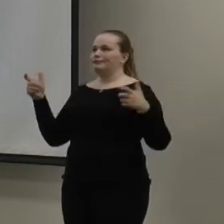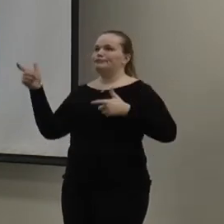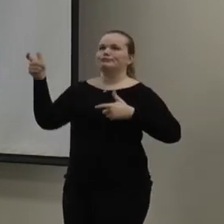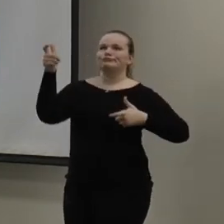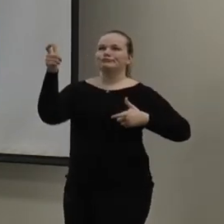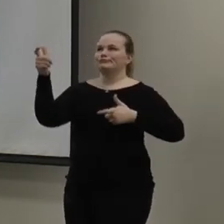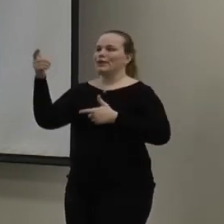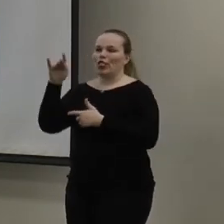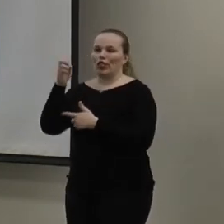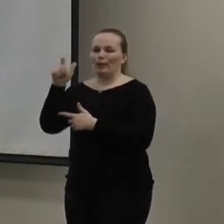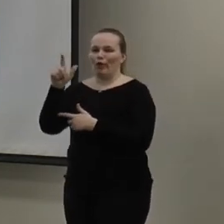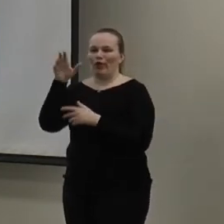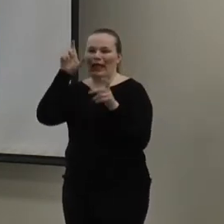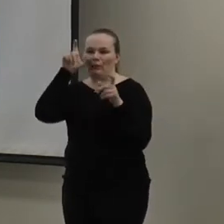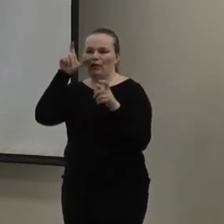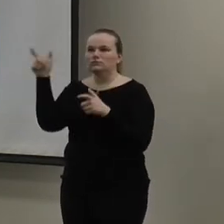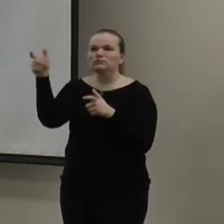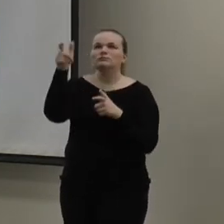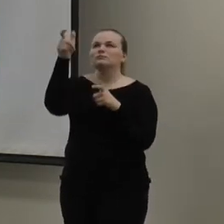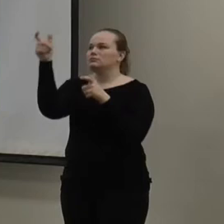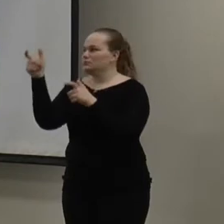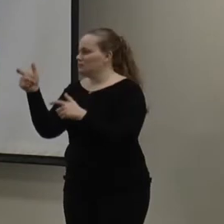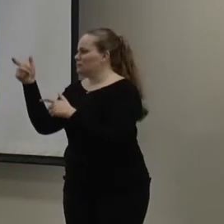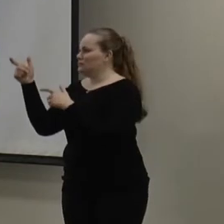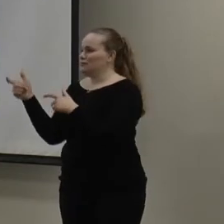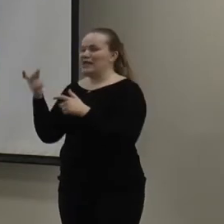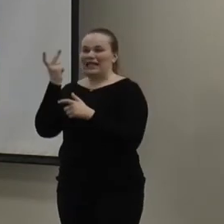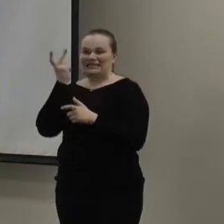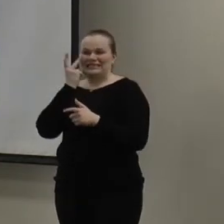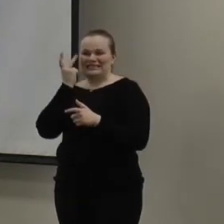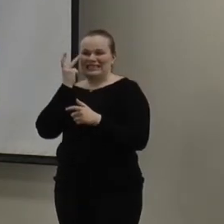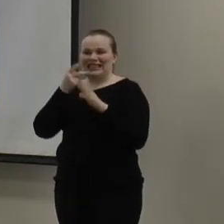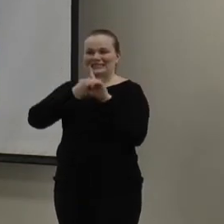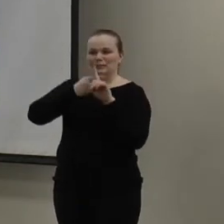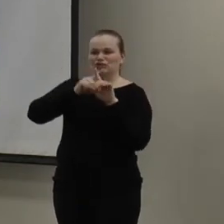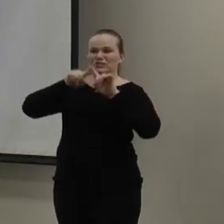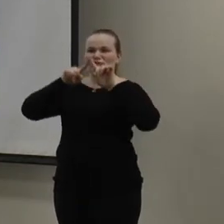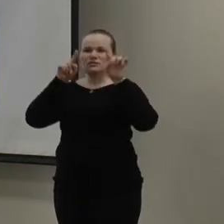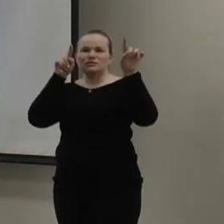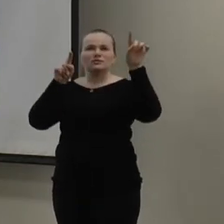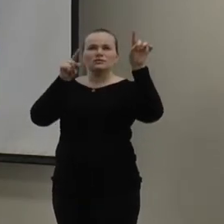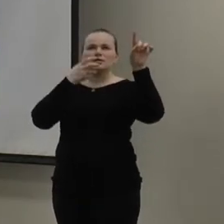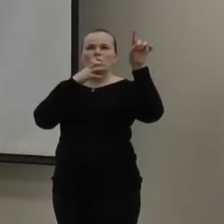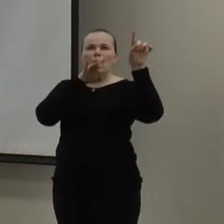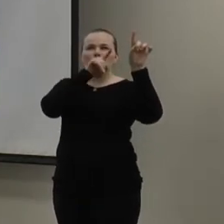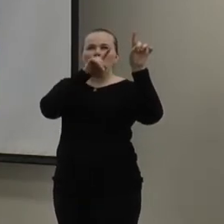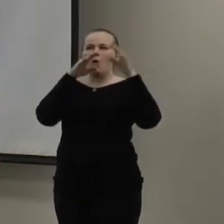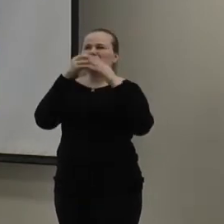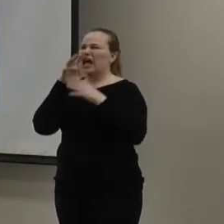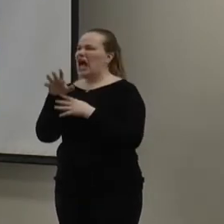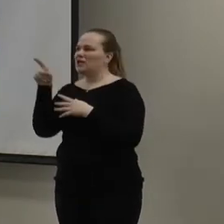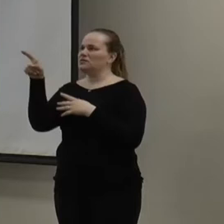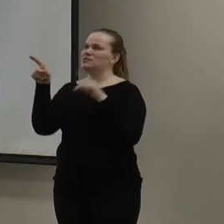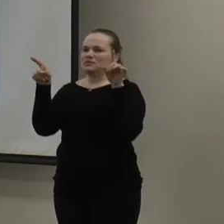camera, thermal imaging camera, where they can basically see the temperature differences. And in this top right corner